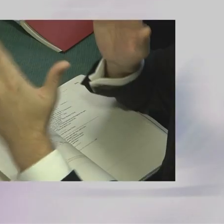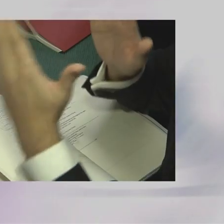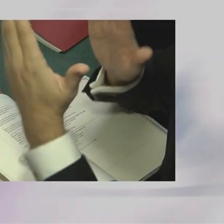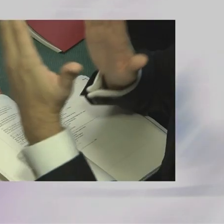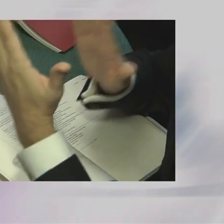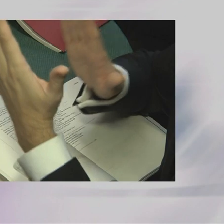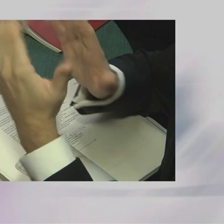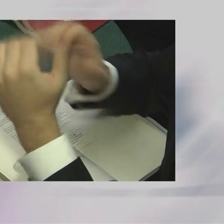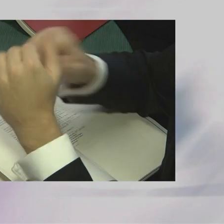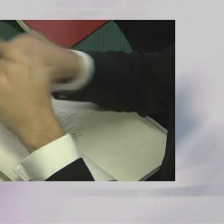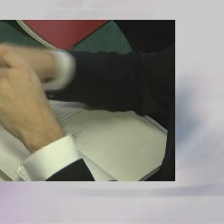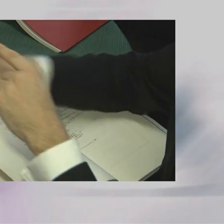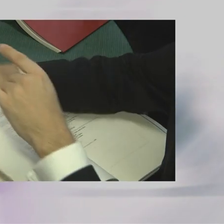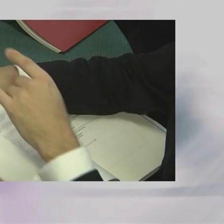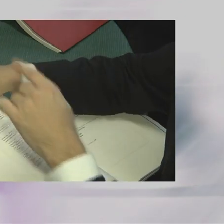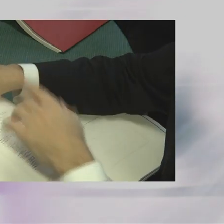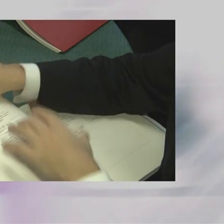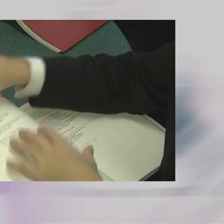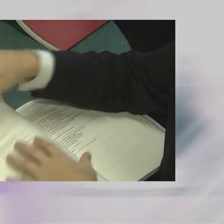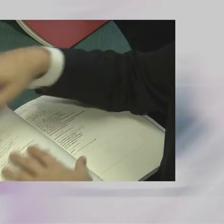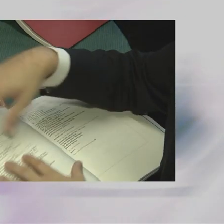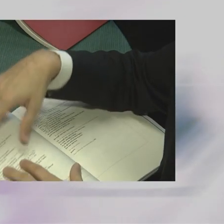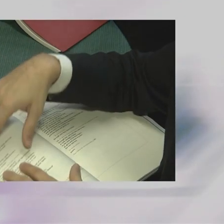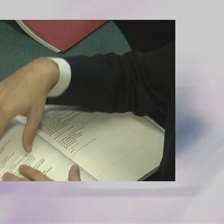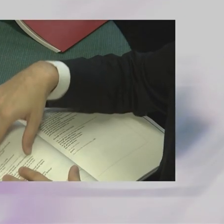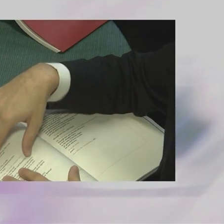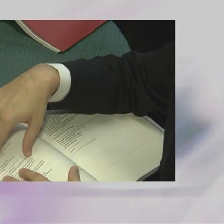the Thank you.